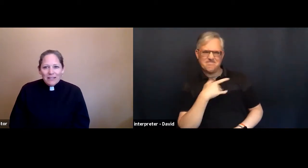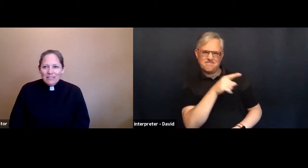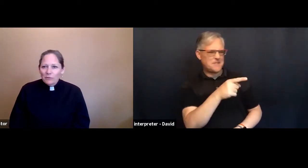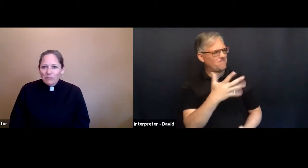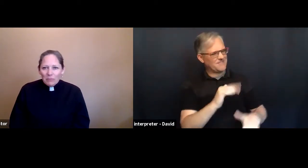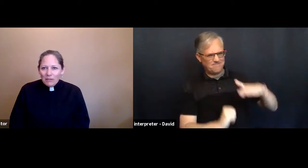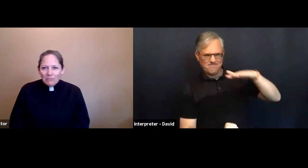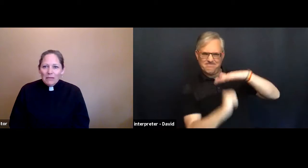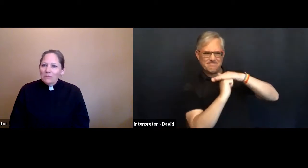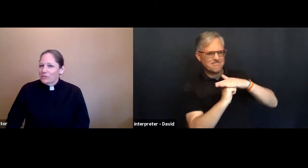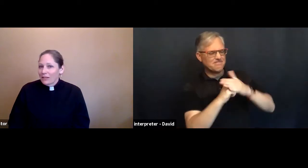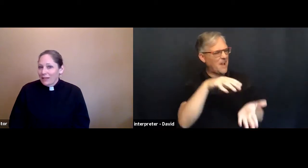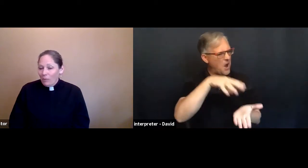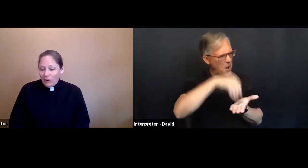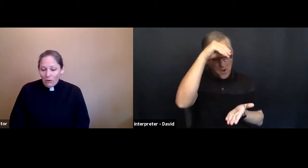So maybe, maybe you should let that one go.